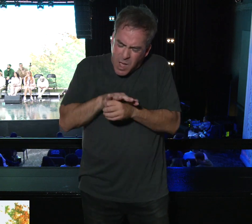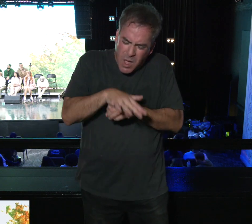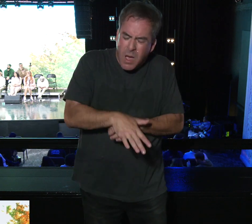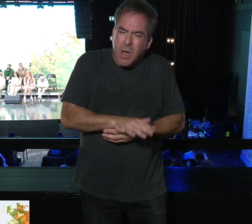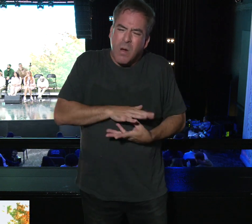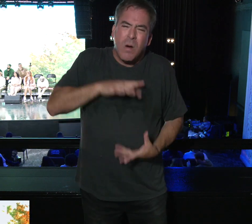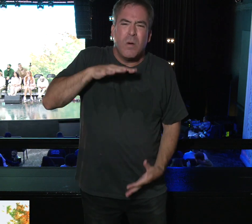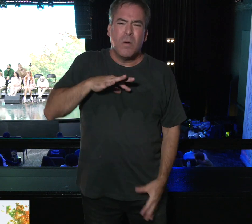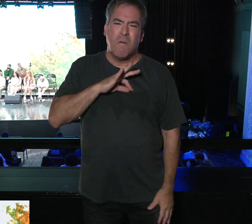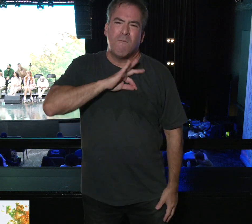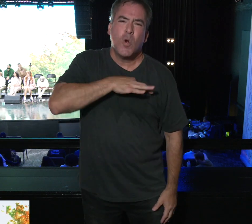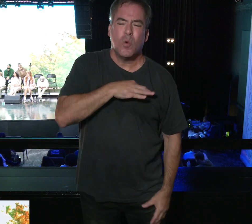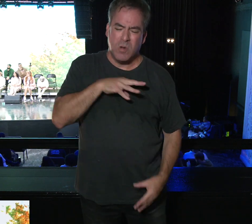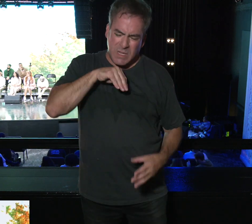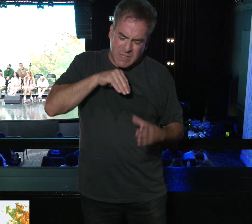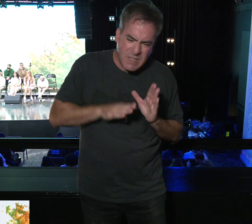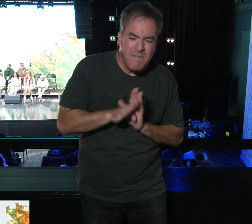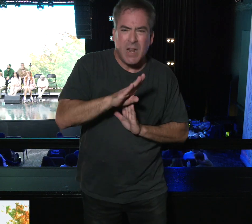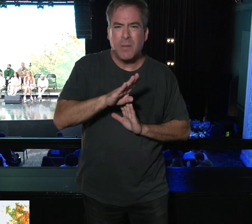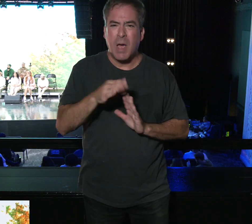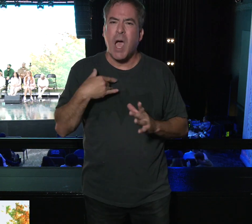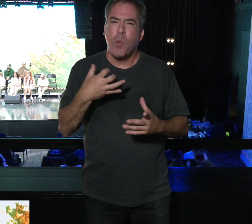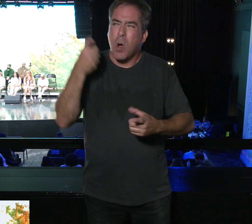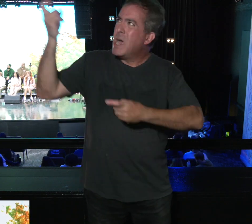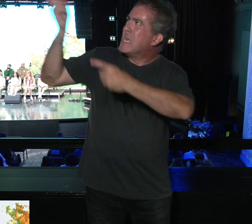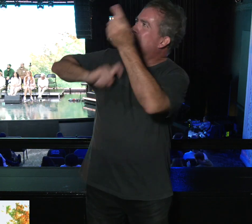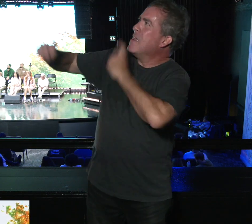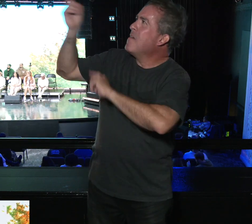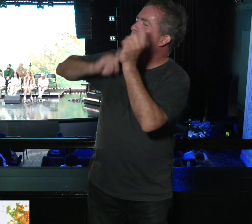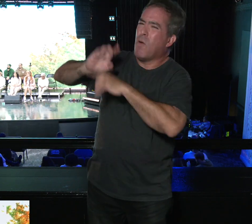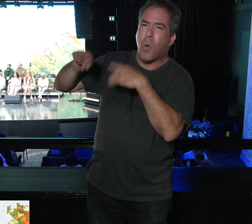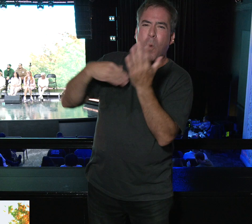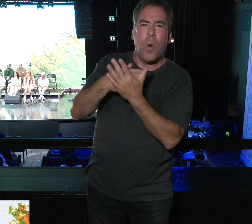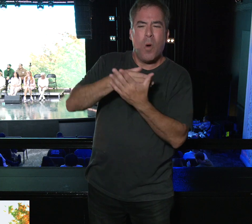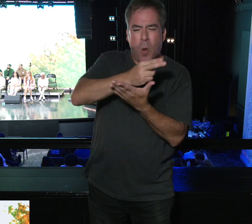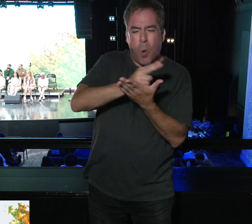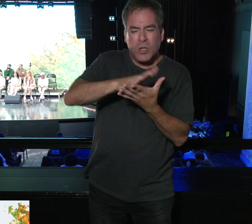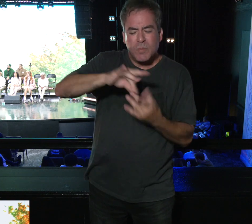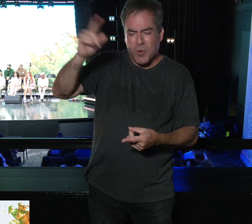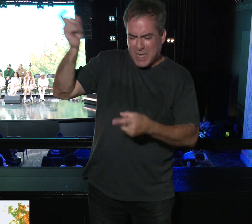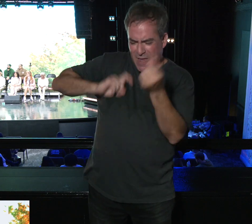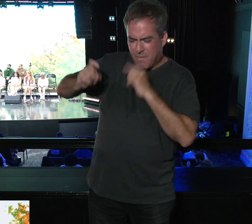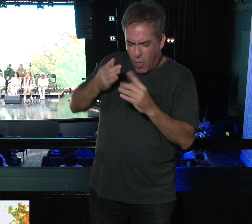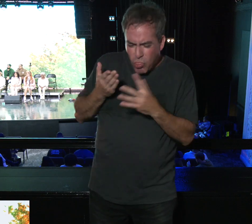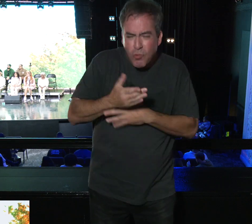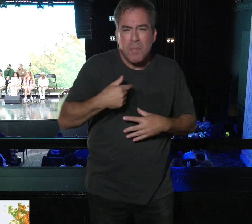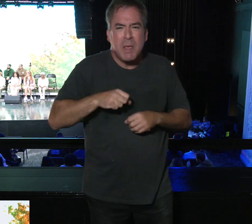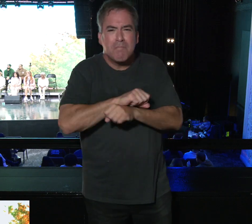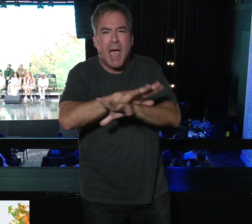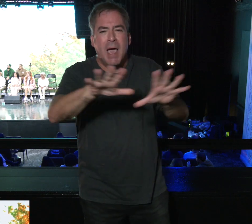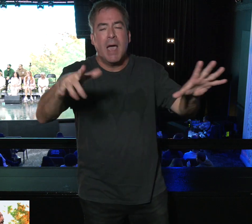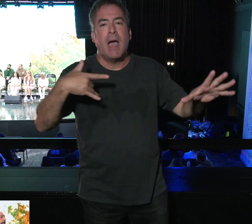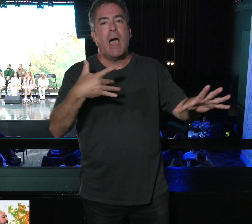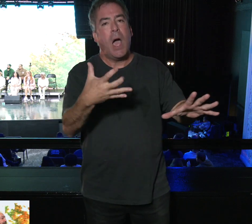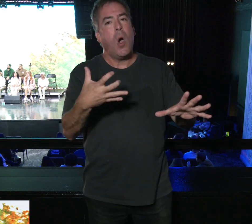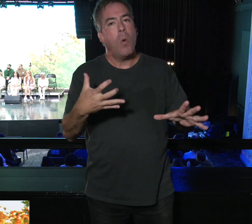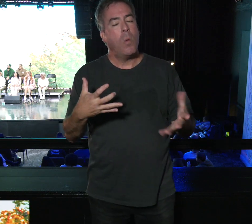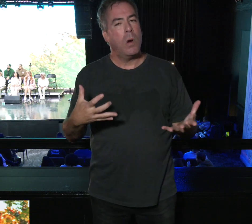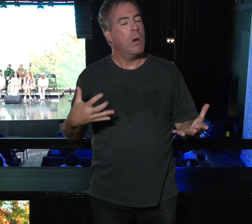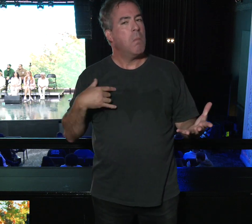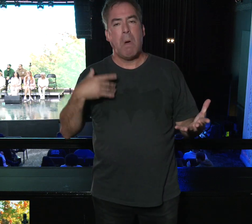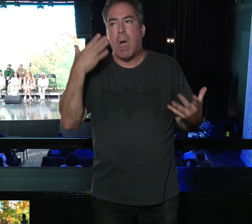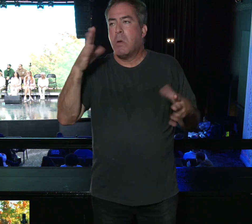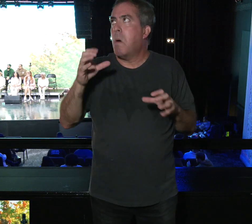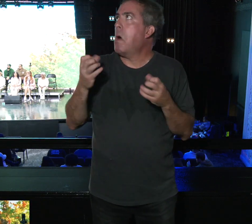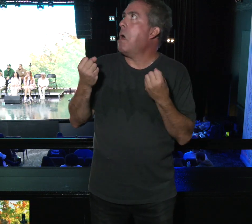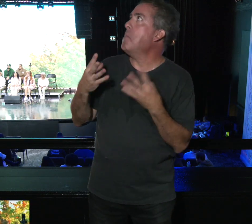fruit of the Holy Spirit being developed in me. want the gifts of the Holy Spirit being manifested through me. And listen, I named a bunch. I don't know